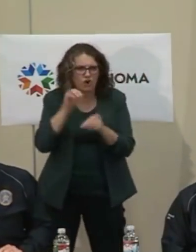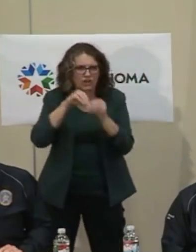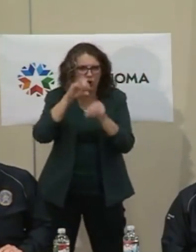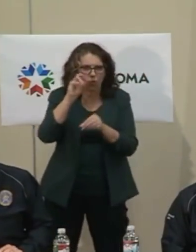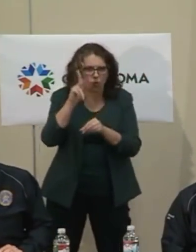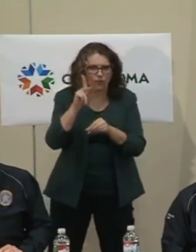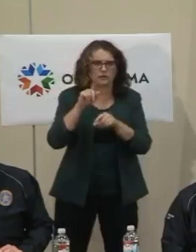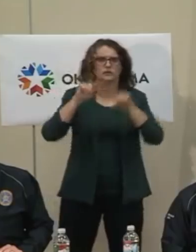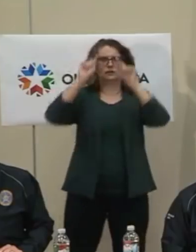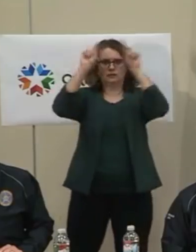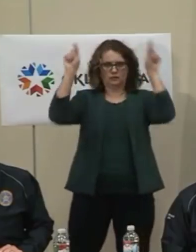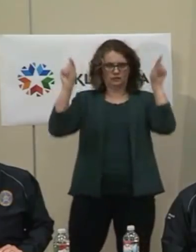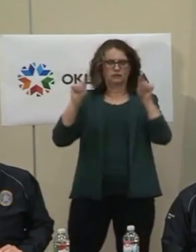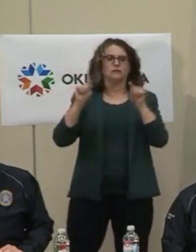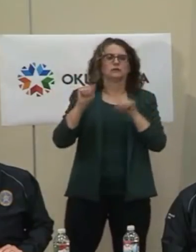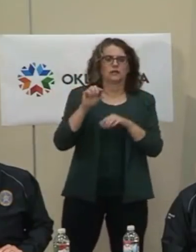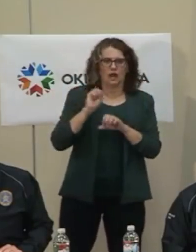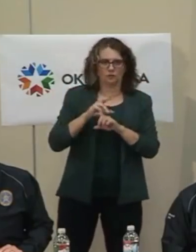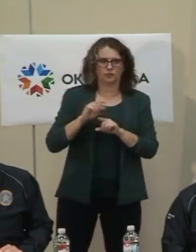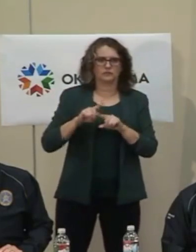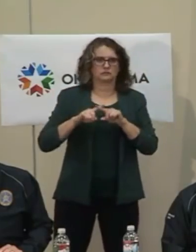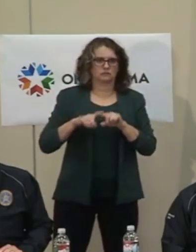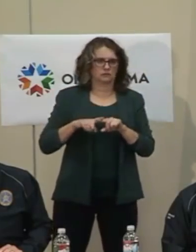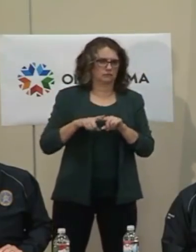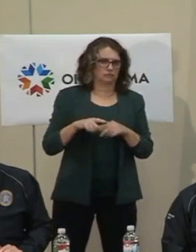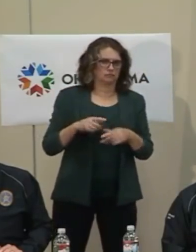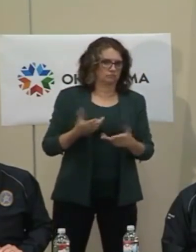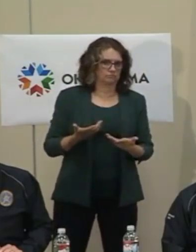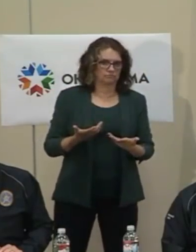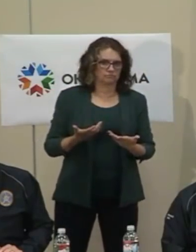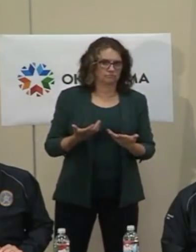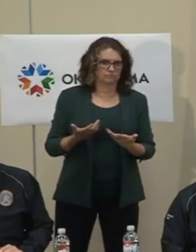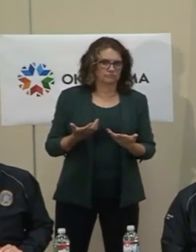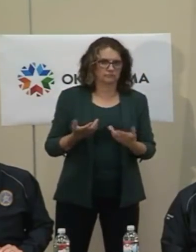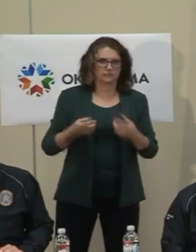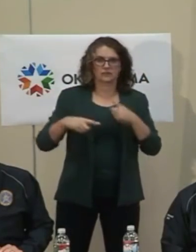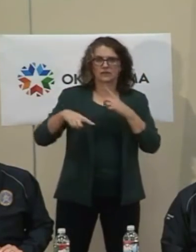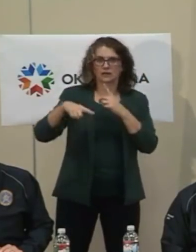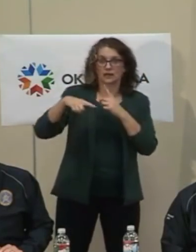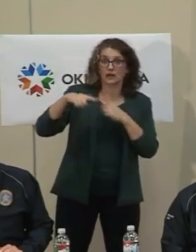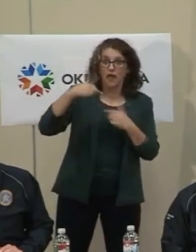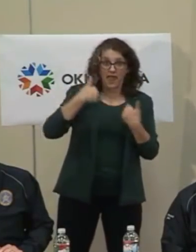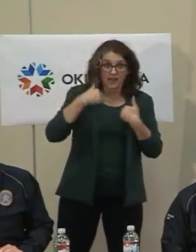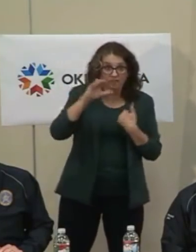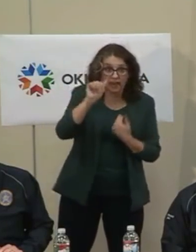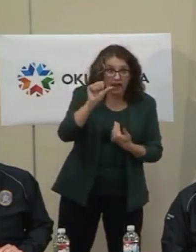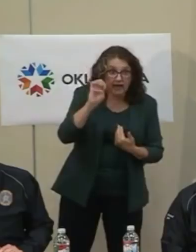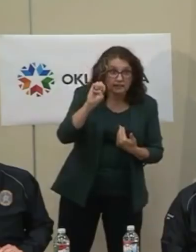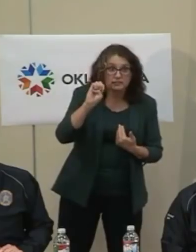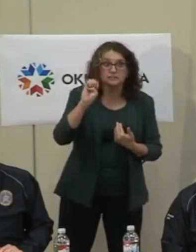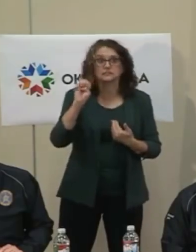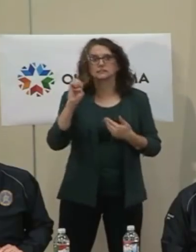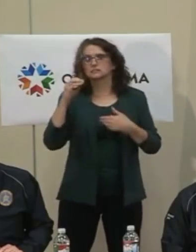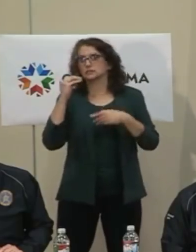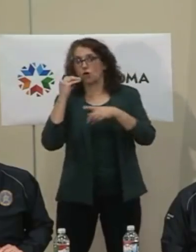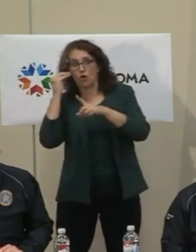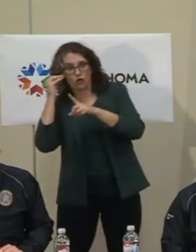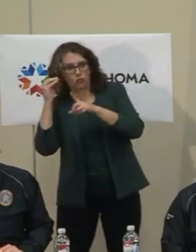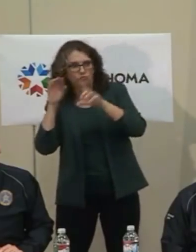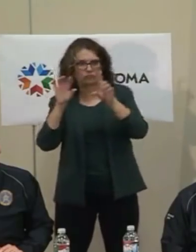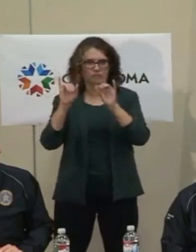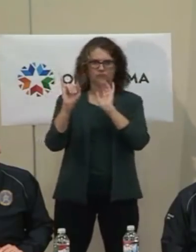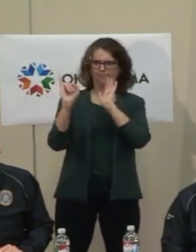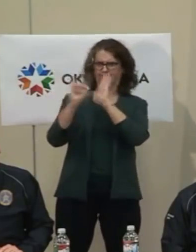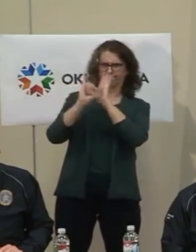hospitals, based off criteria, you know, COVID-19 positive cases, nursing homes, how we have identified